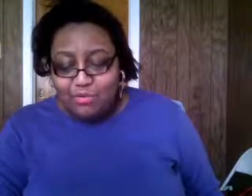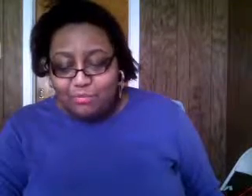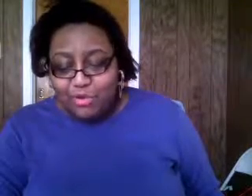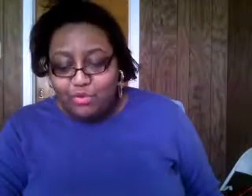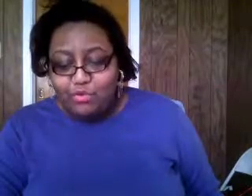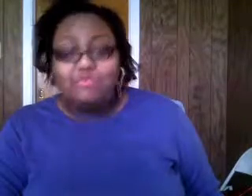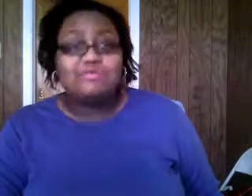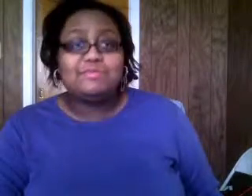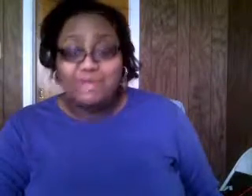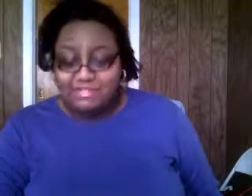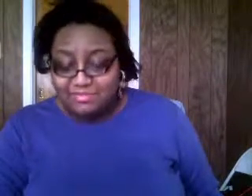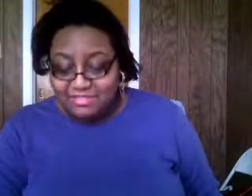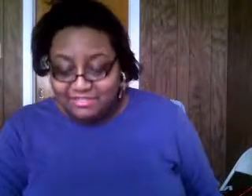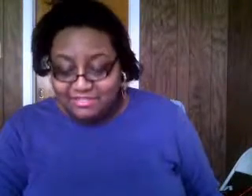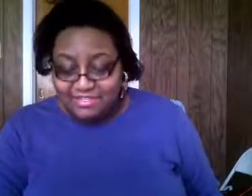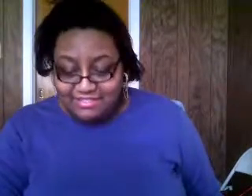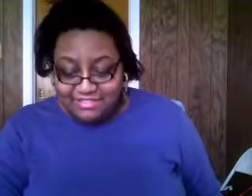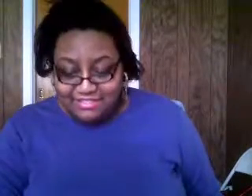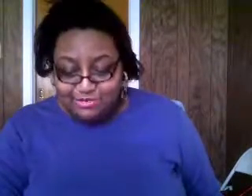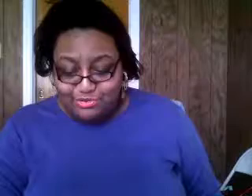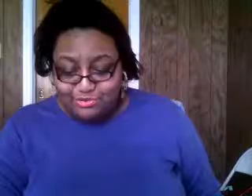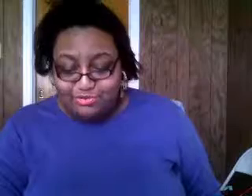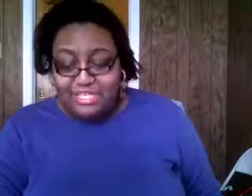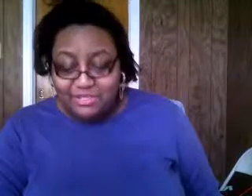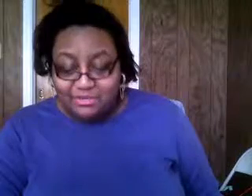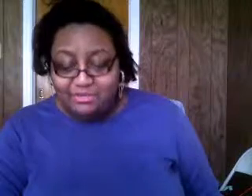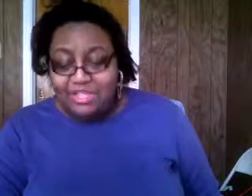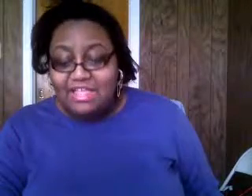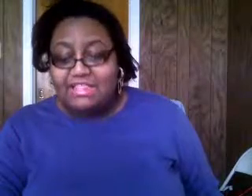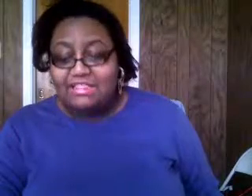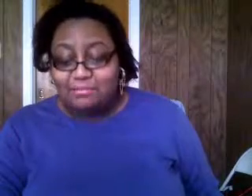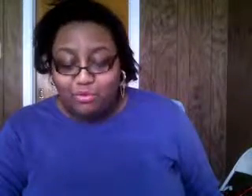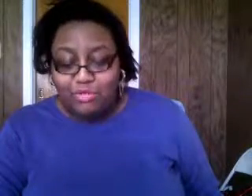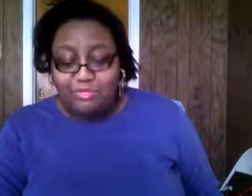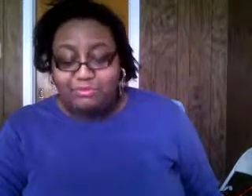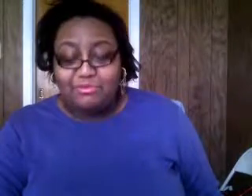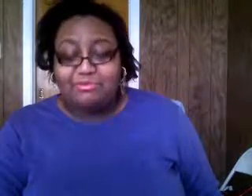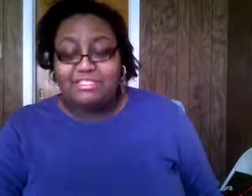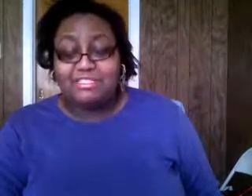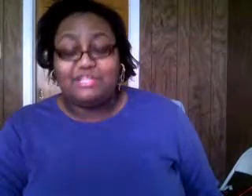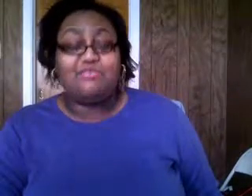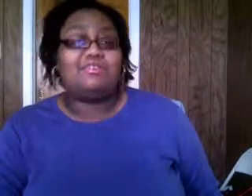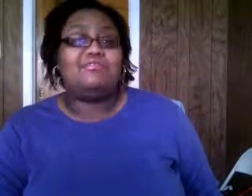whose responsibility is it to heal the broken people of this sick world